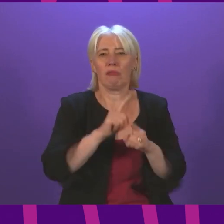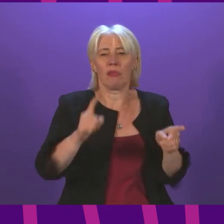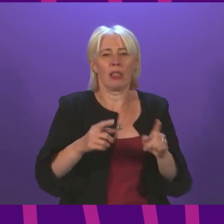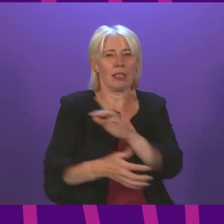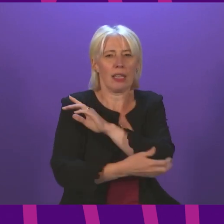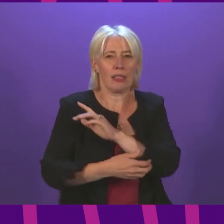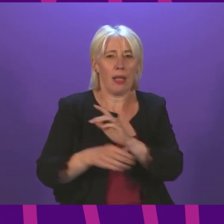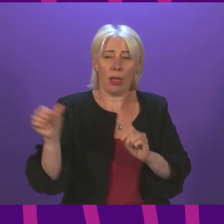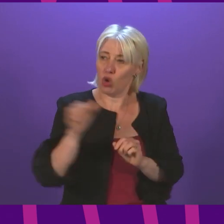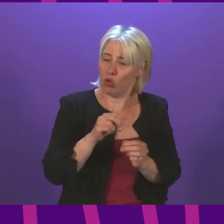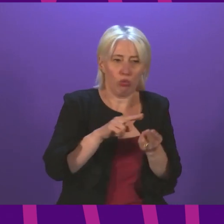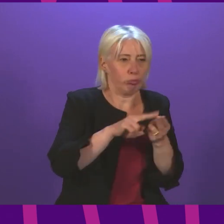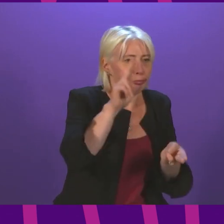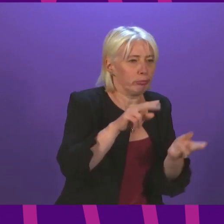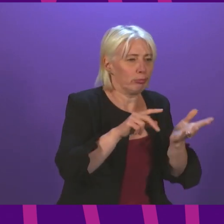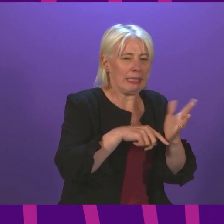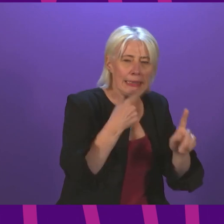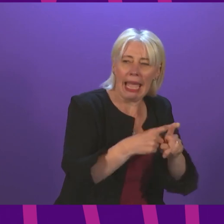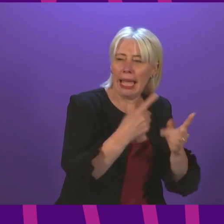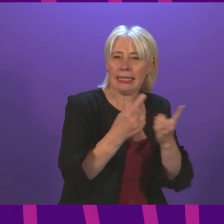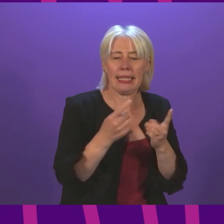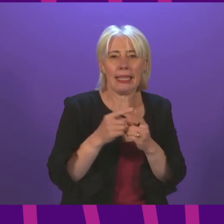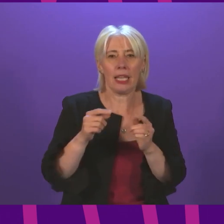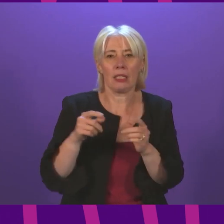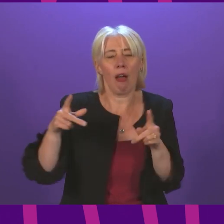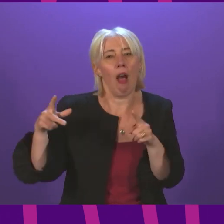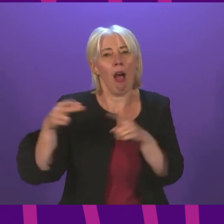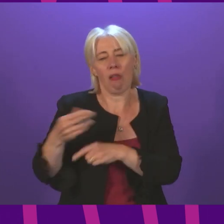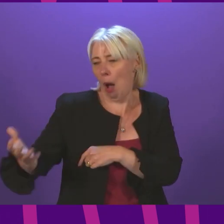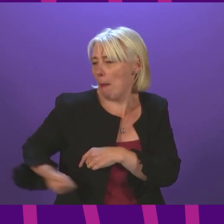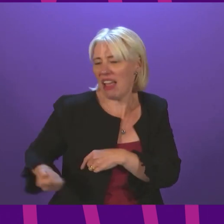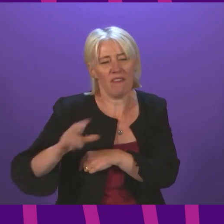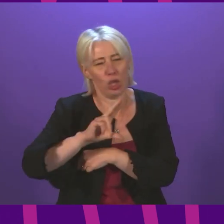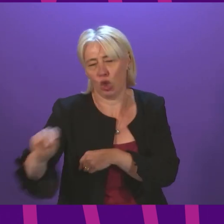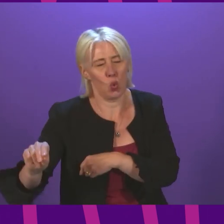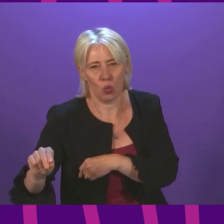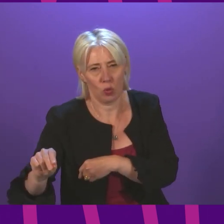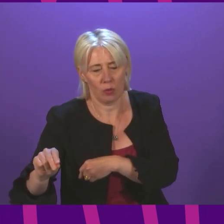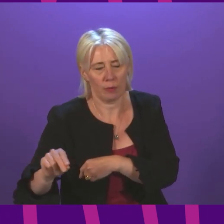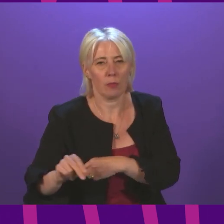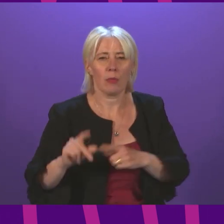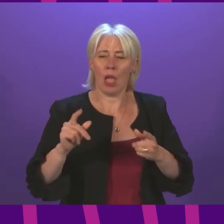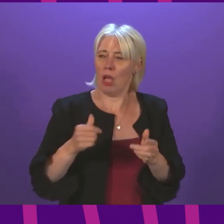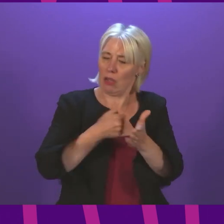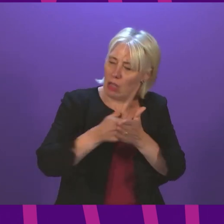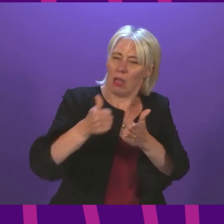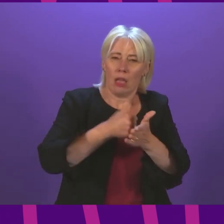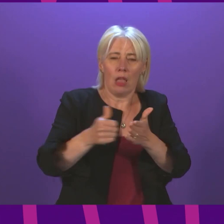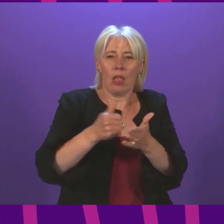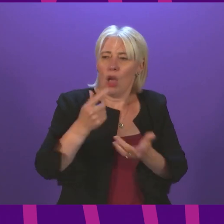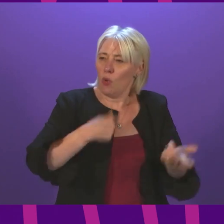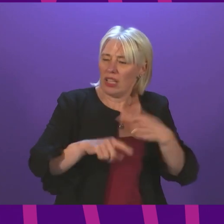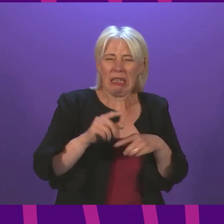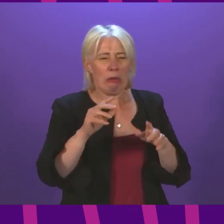should raise revenues, not cut down on welfare at the expense of people in poverty. And far too often we end up here talking about